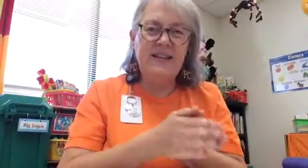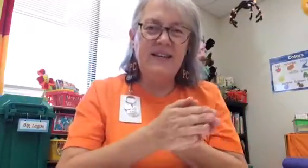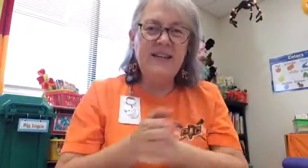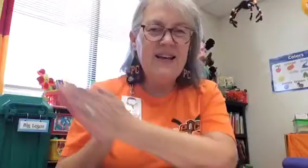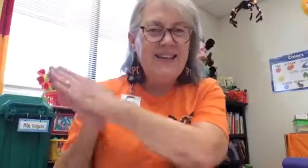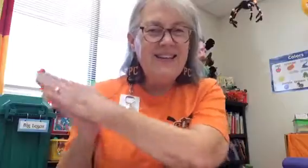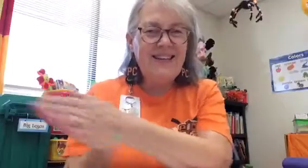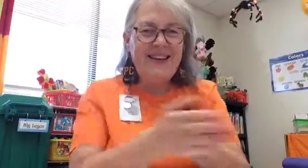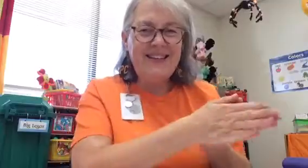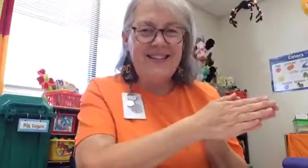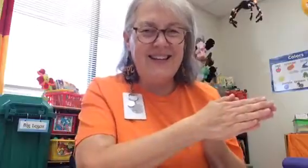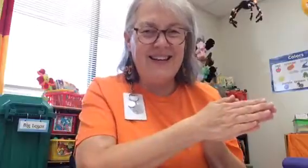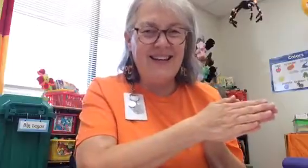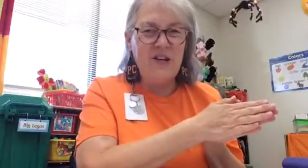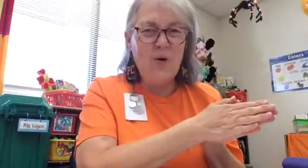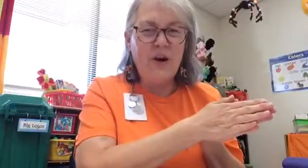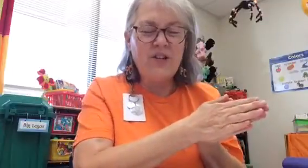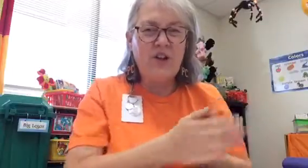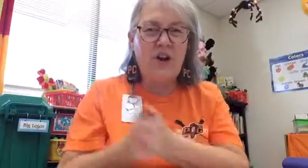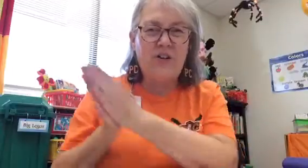Kitten, kitten. Your turn.